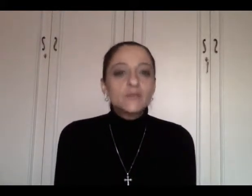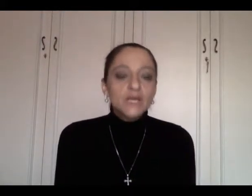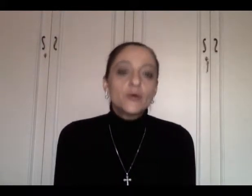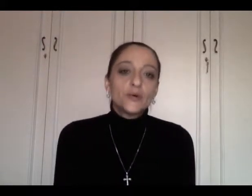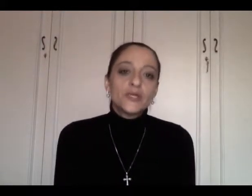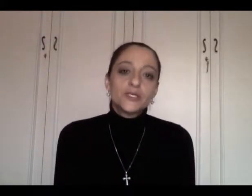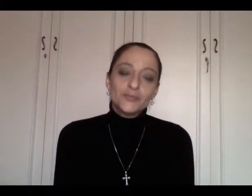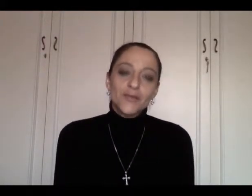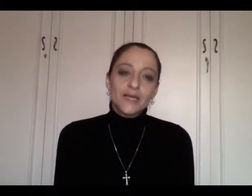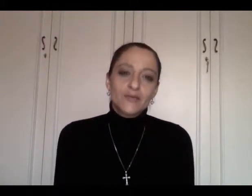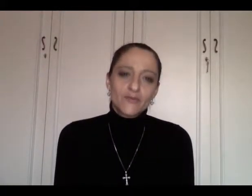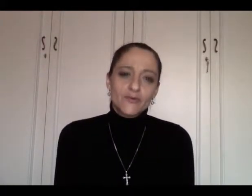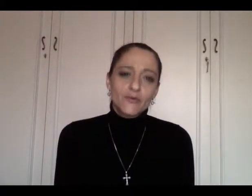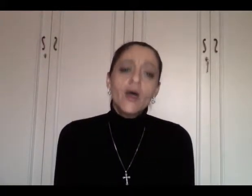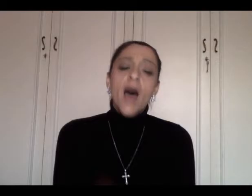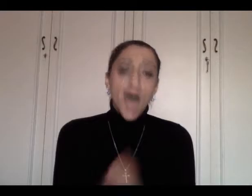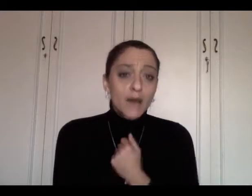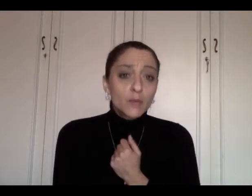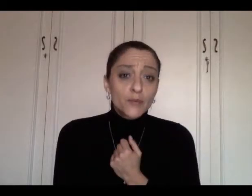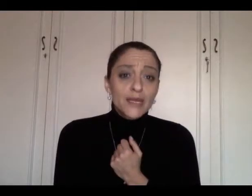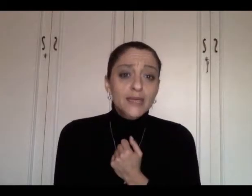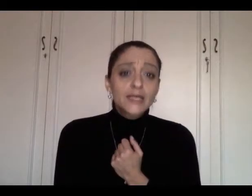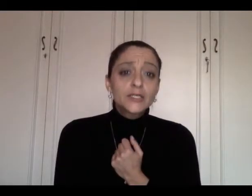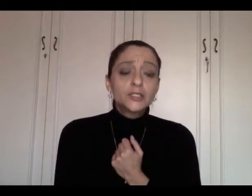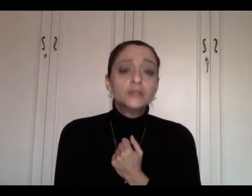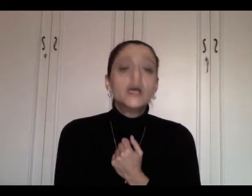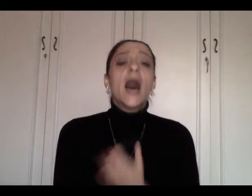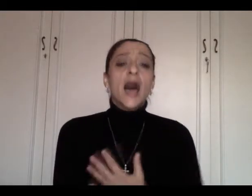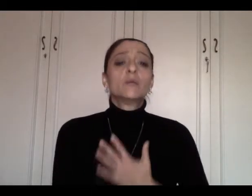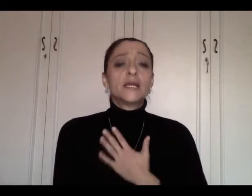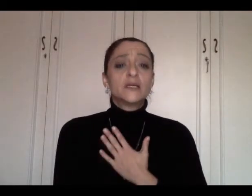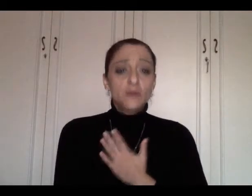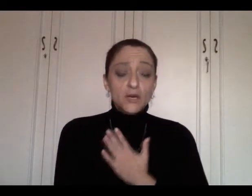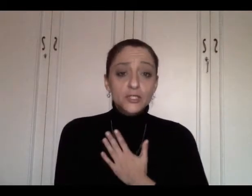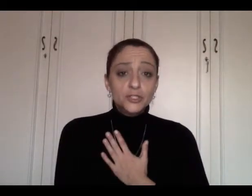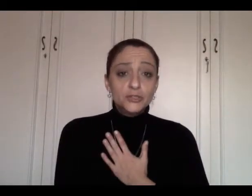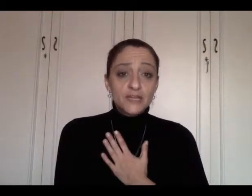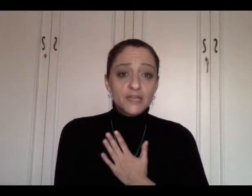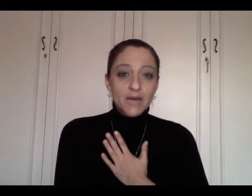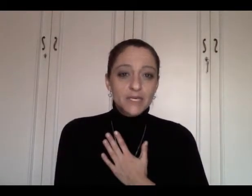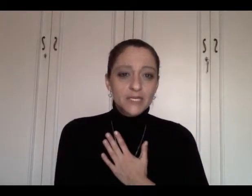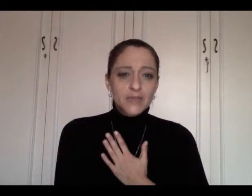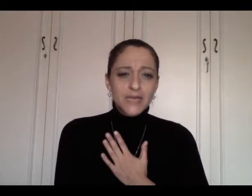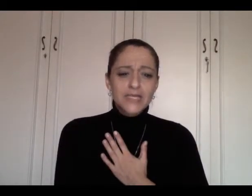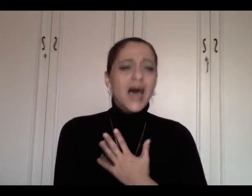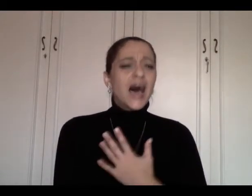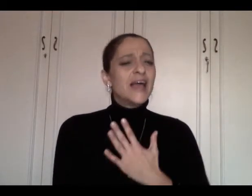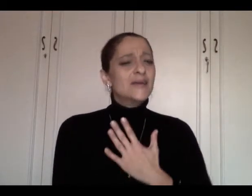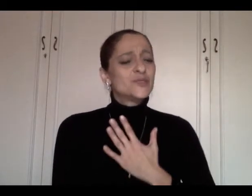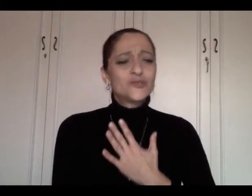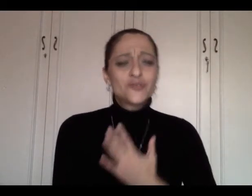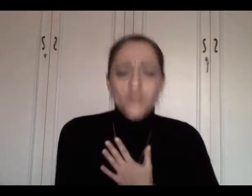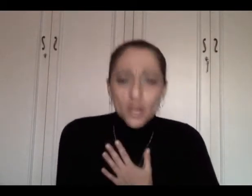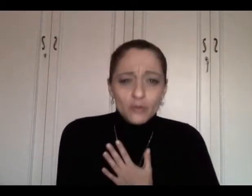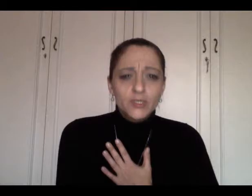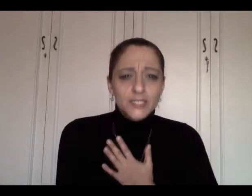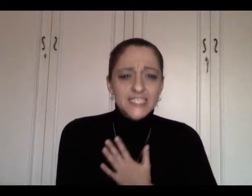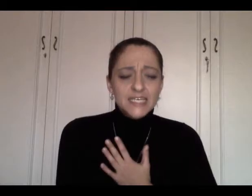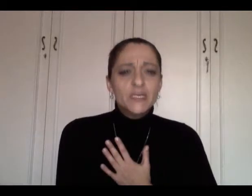me know that you made it through. I will recognize you. I will recognize you. you in the public space. I am so deeply